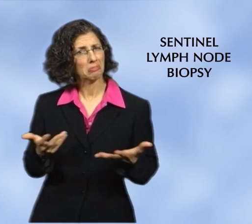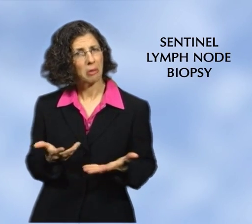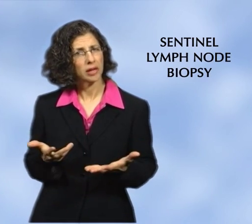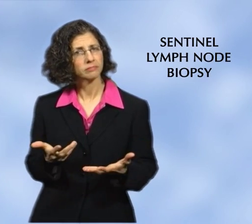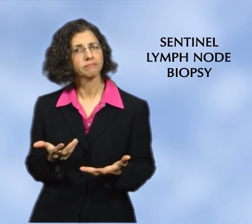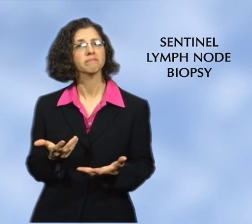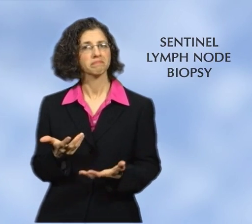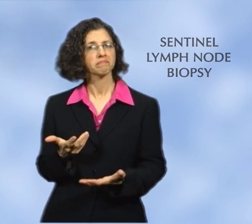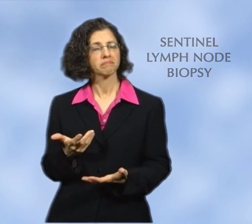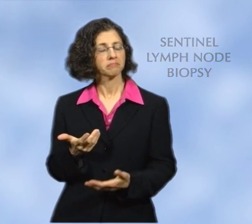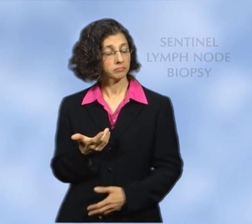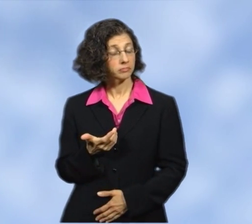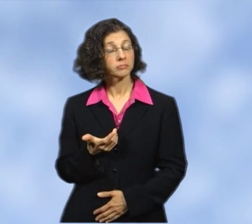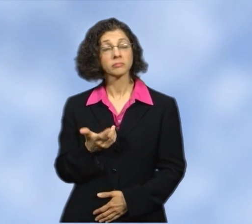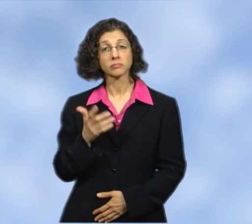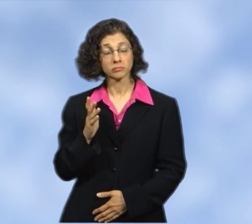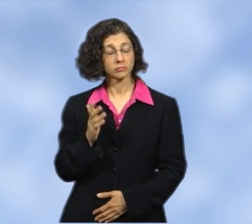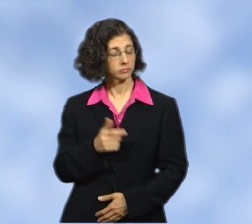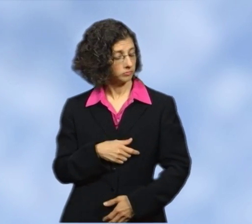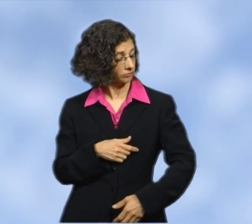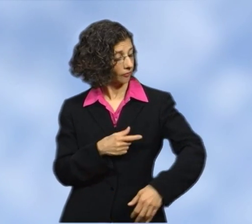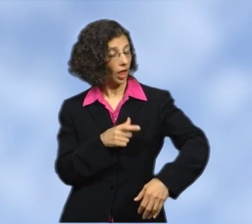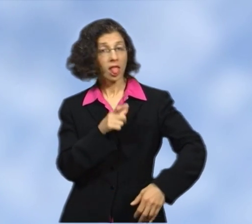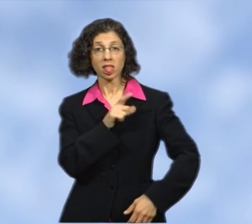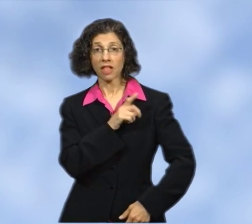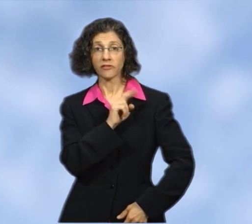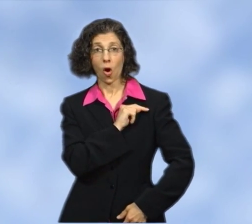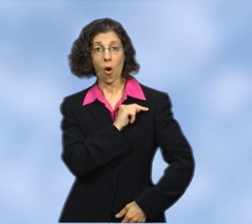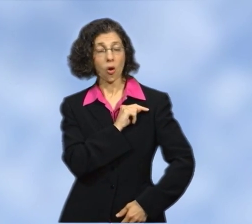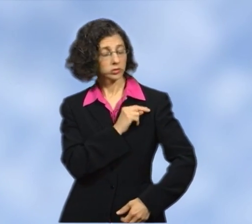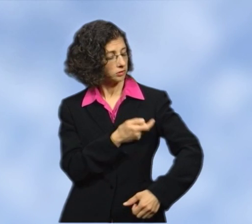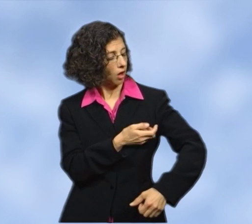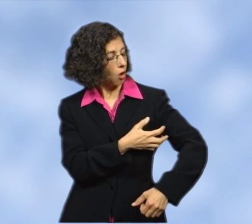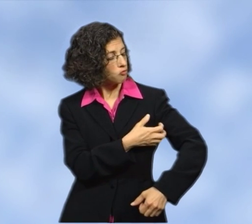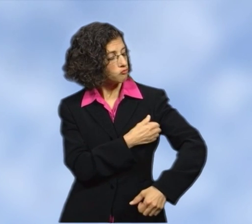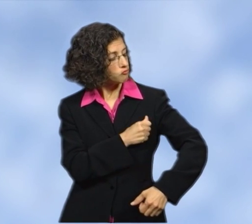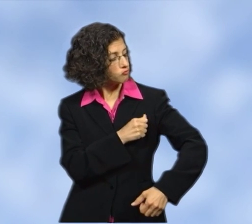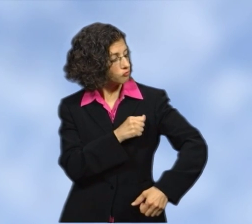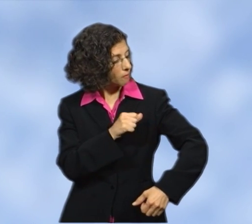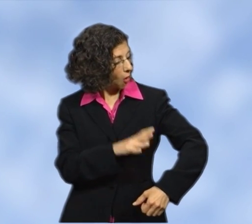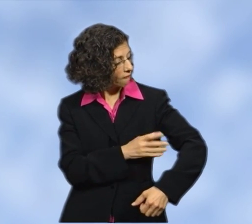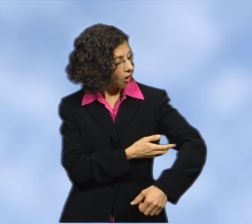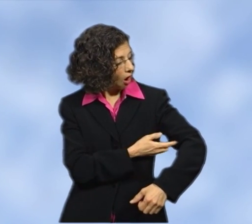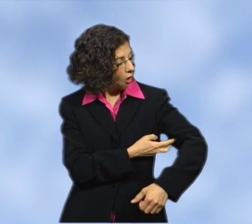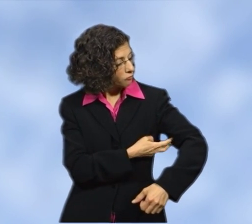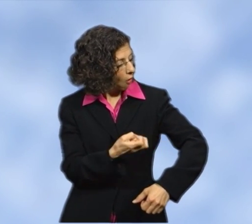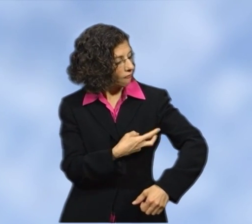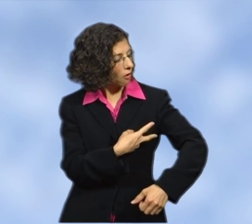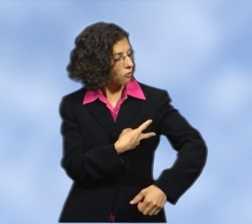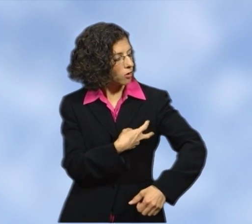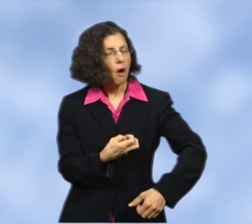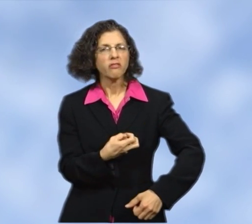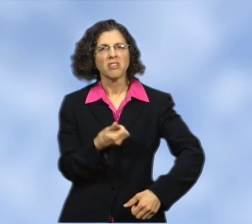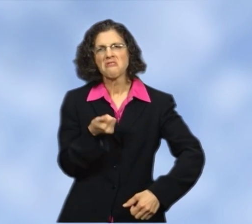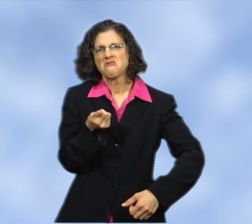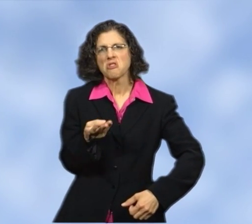In this procedure, only a few key lymph nodes are removed